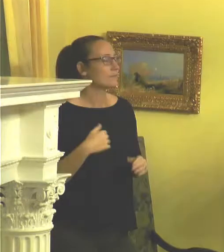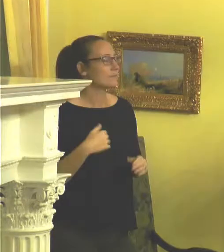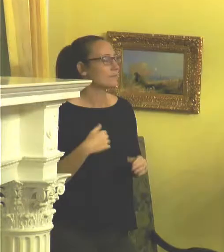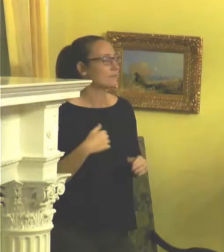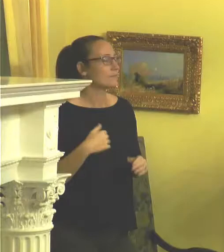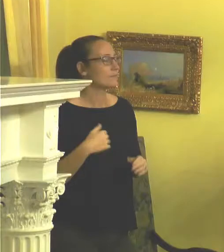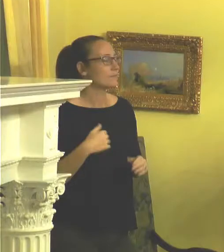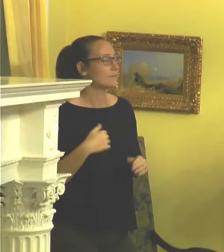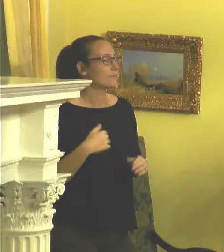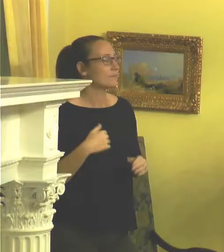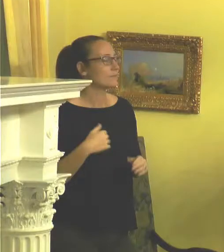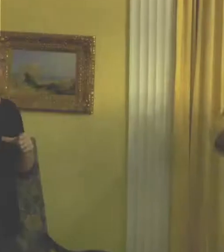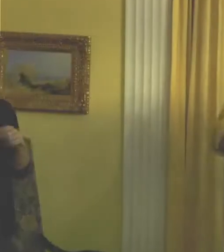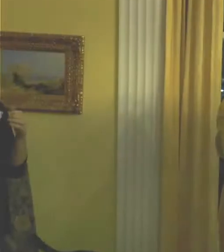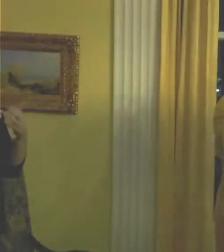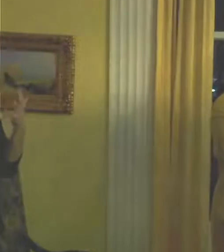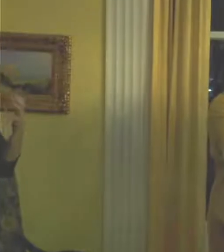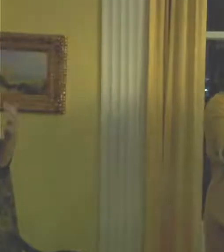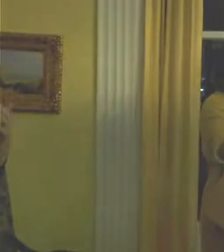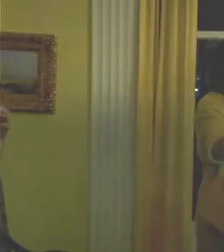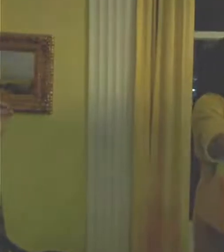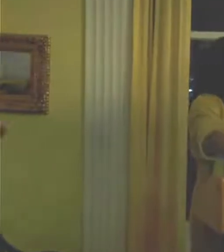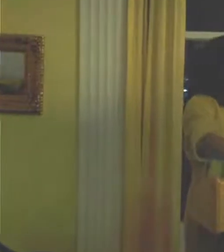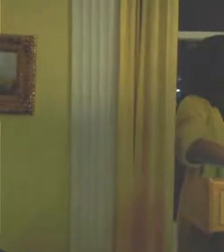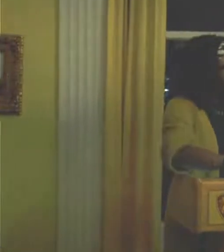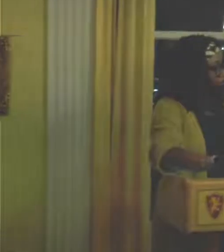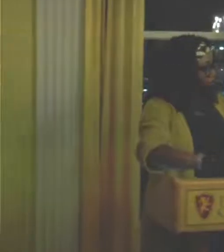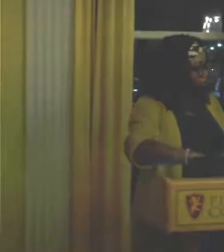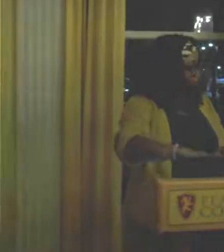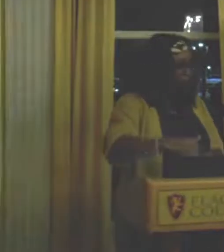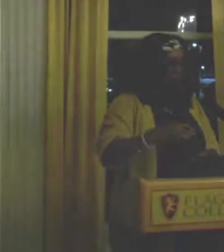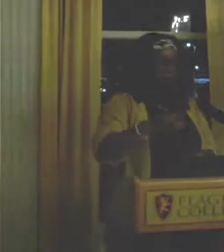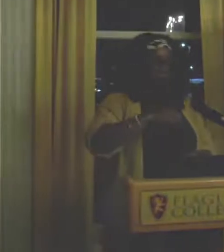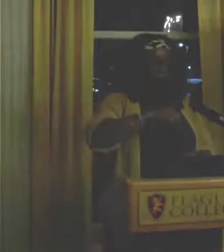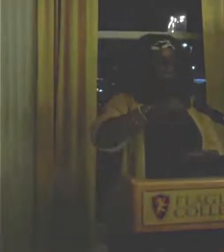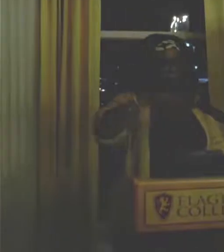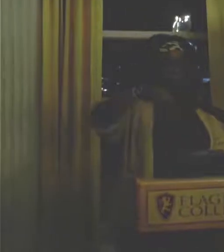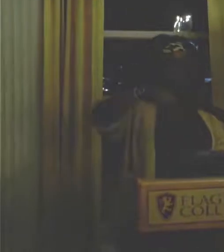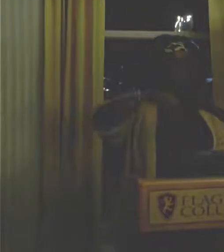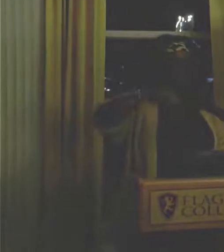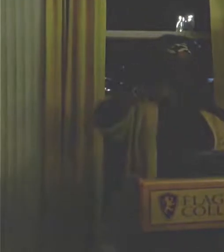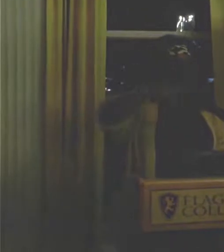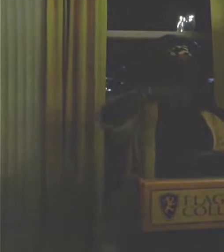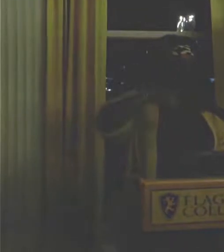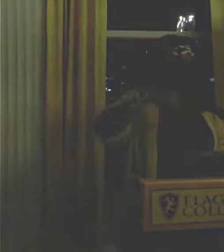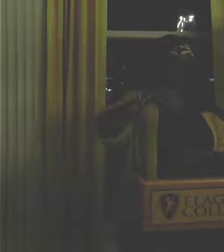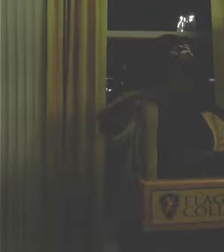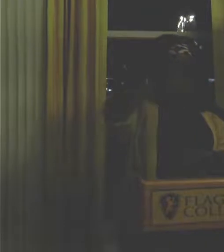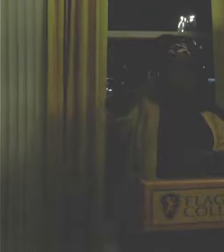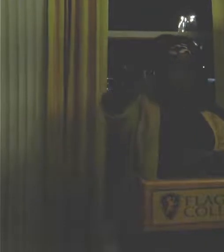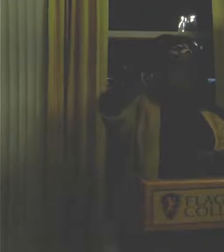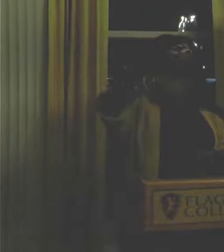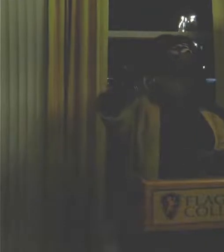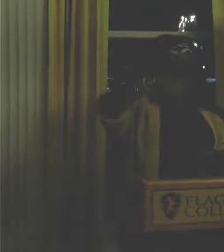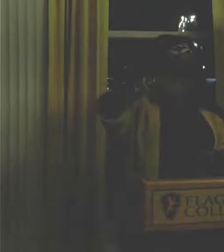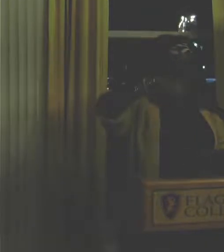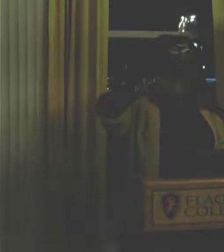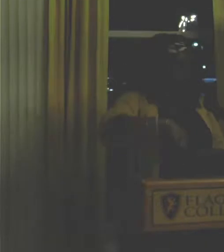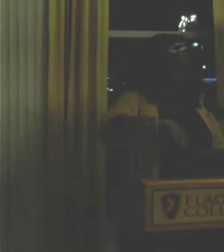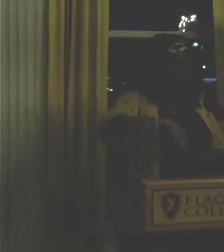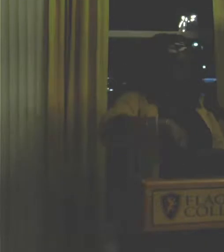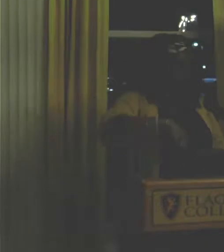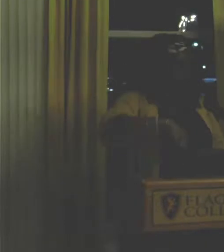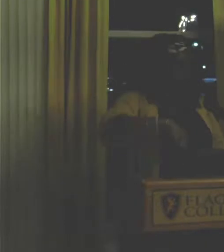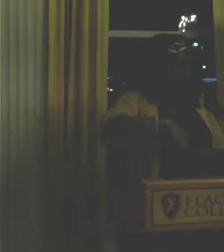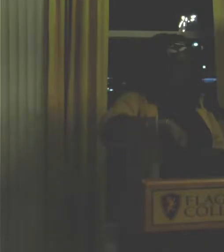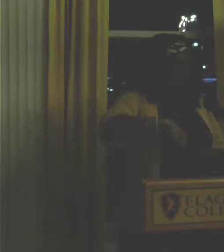So wherever I want the color to be, you can see with the brush, I am really just putting, applying water. I put water where I want the color